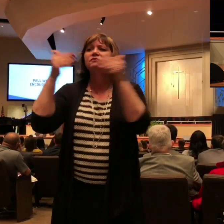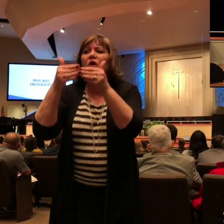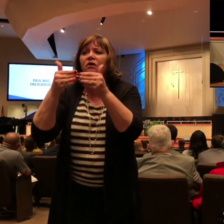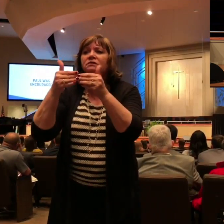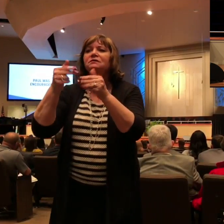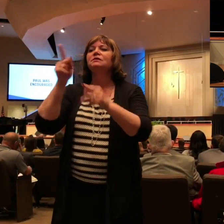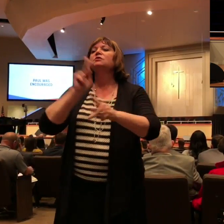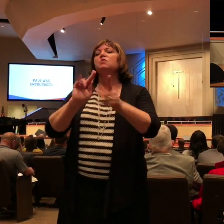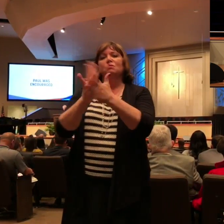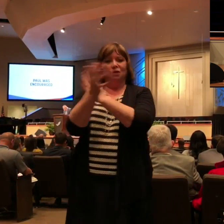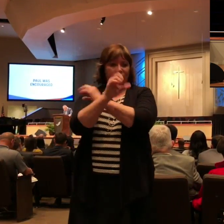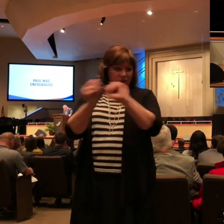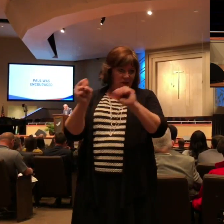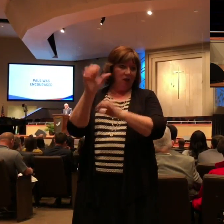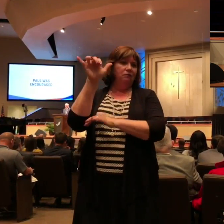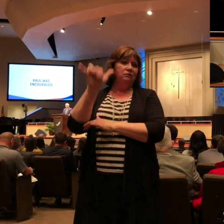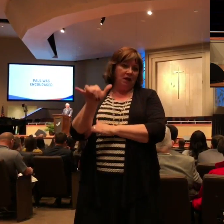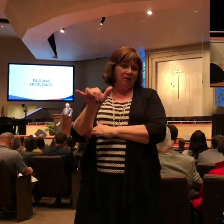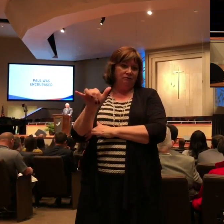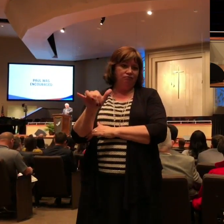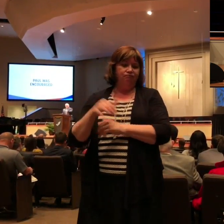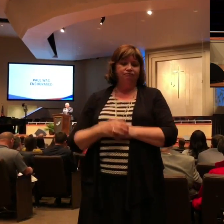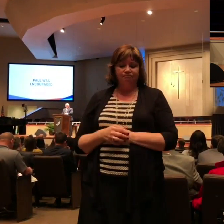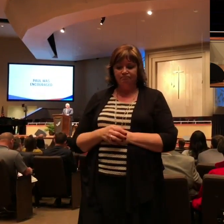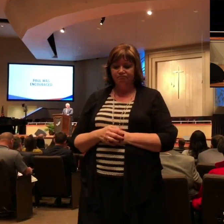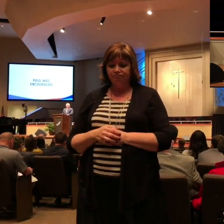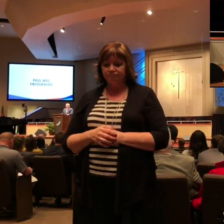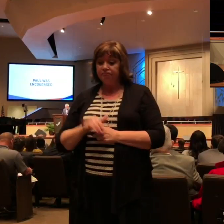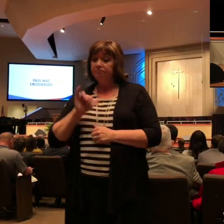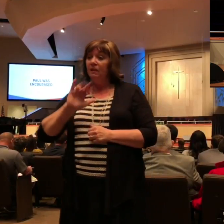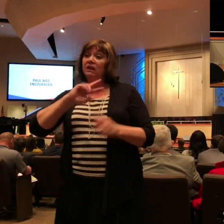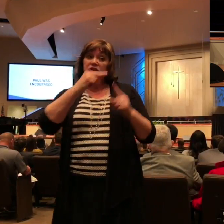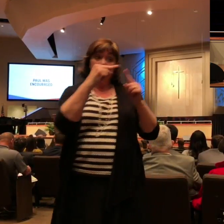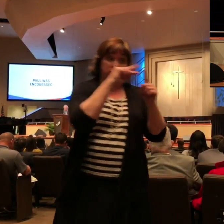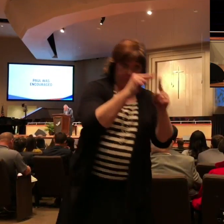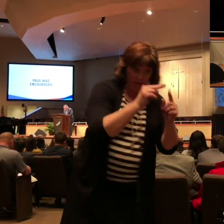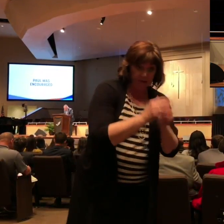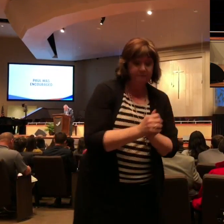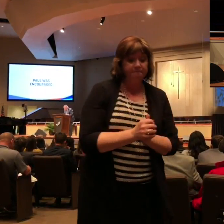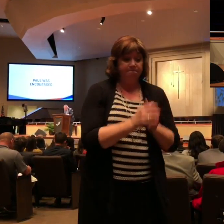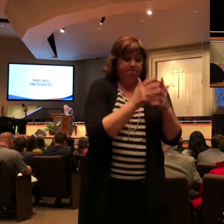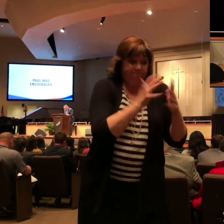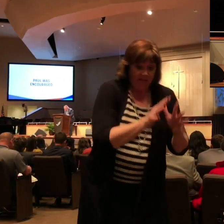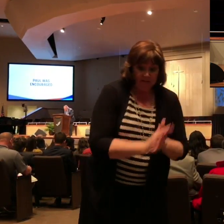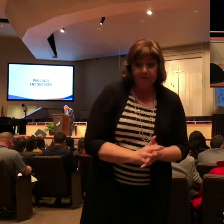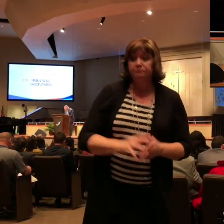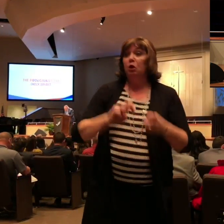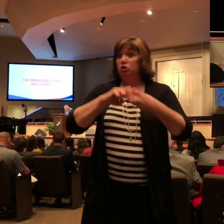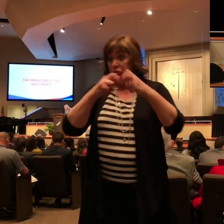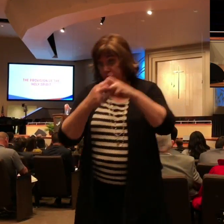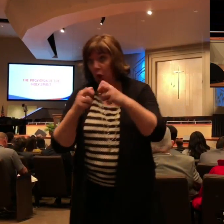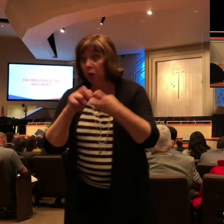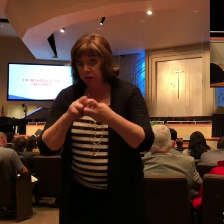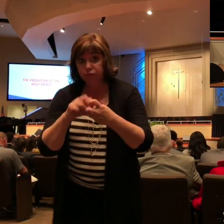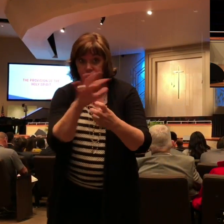We see his perspective. We see some of the problems, but notice with me as we close thirdly, the provision of the Holy Spirit.